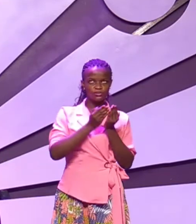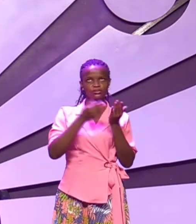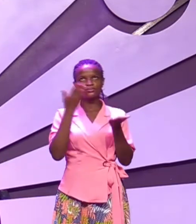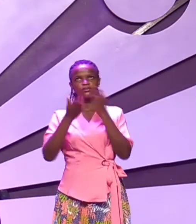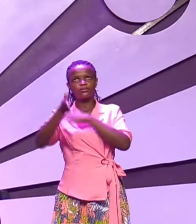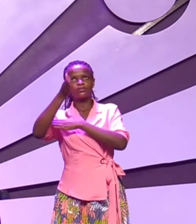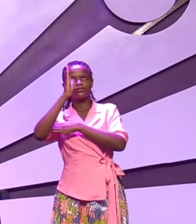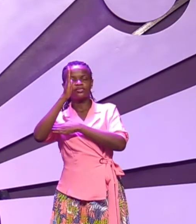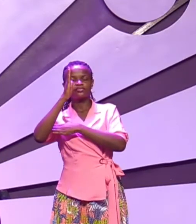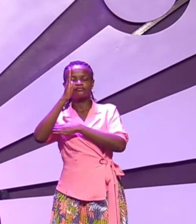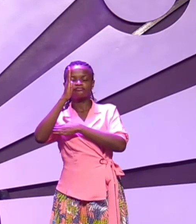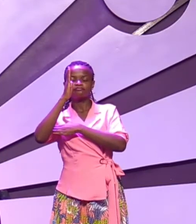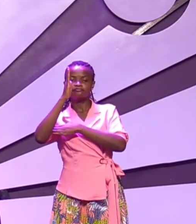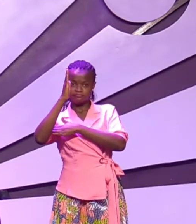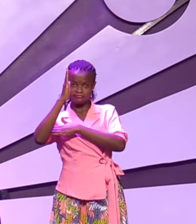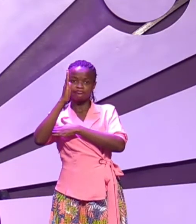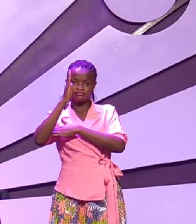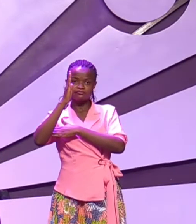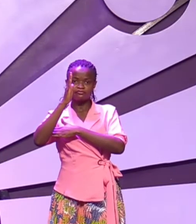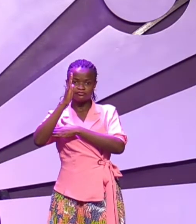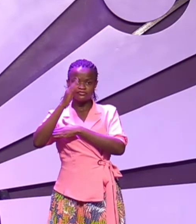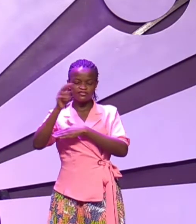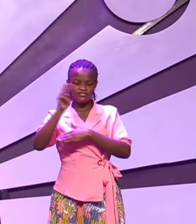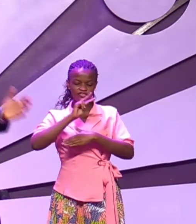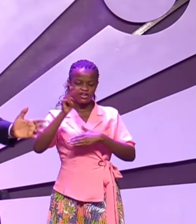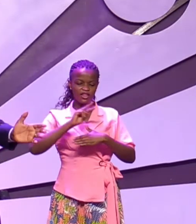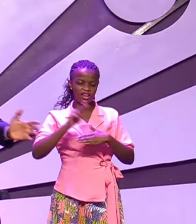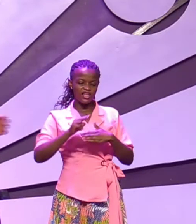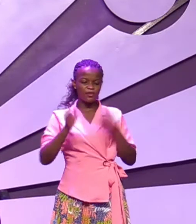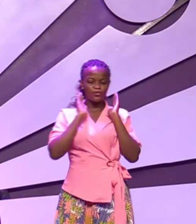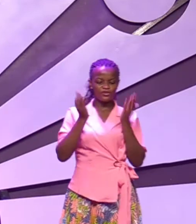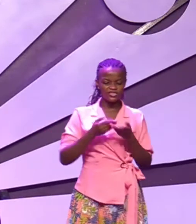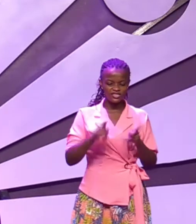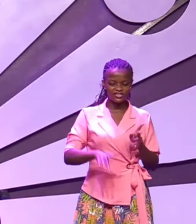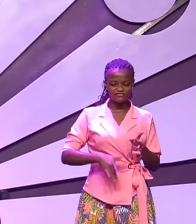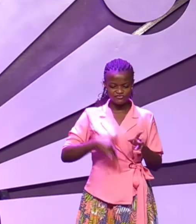It's as if Moses was beginning to feel like he can do things in his own way.